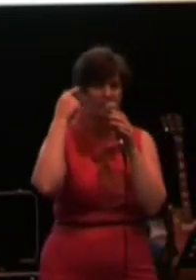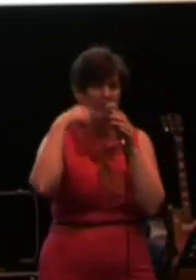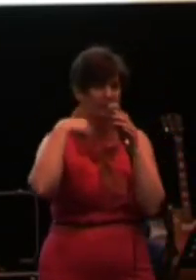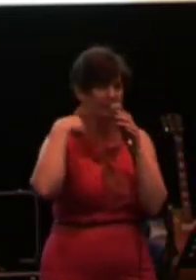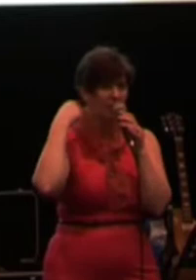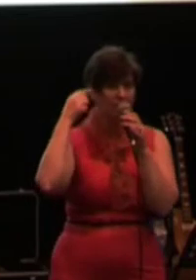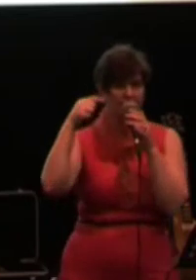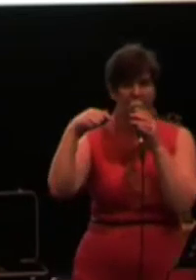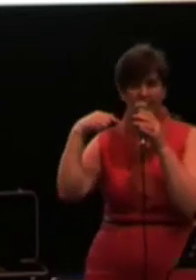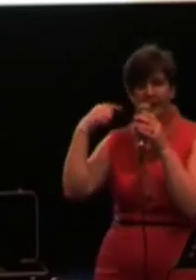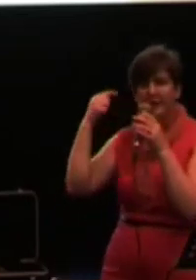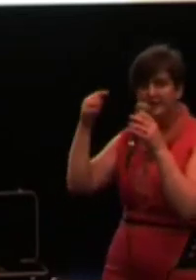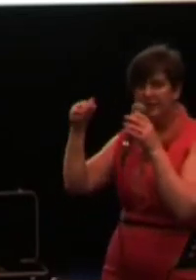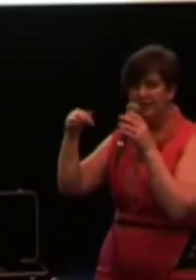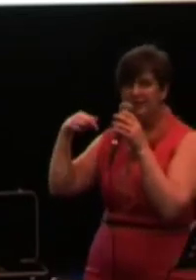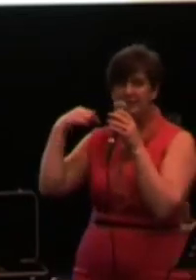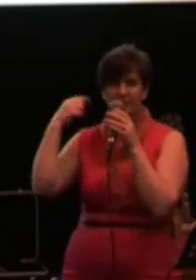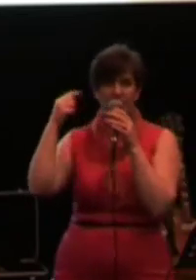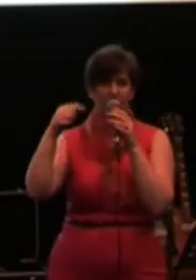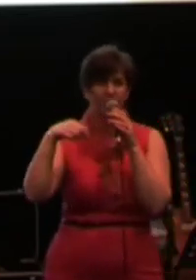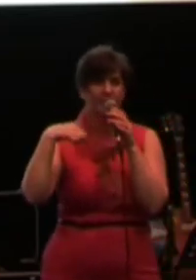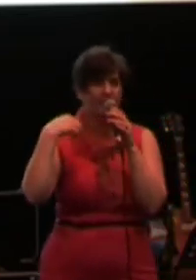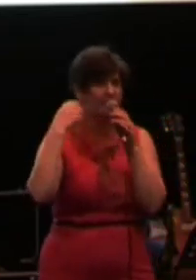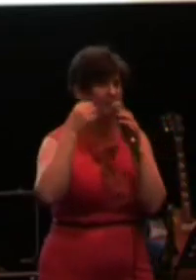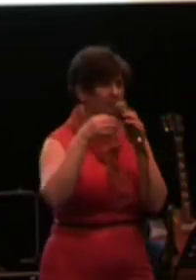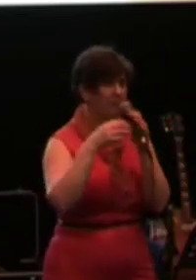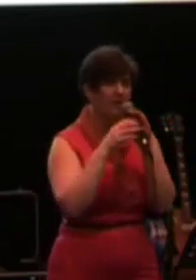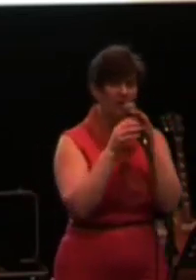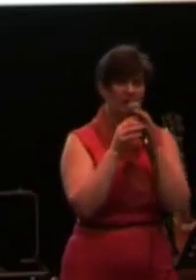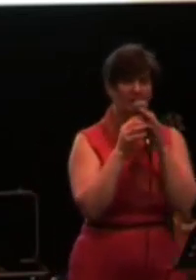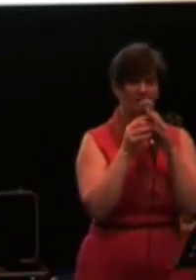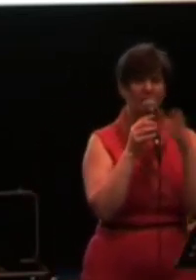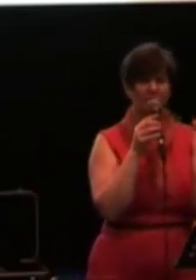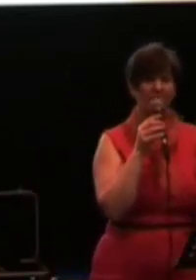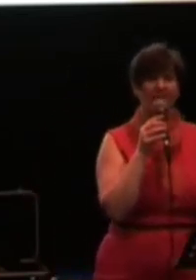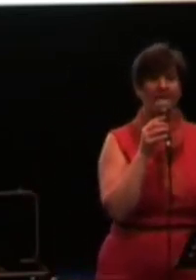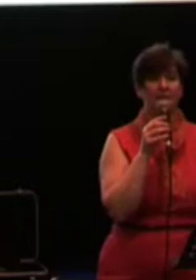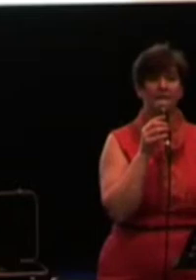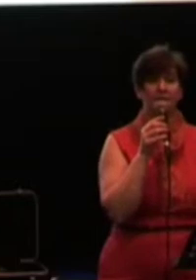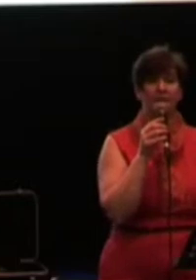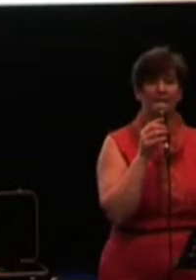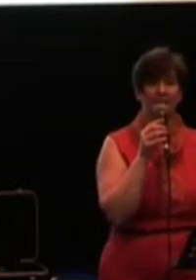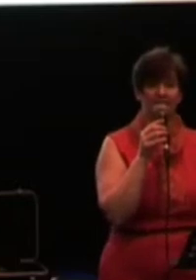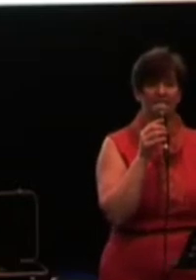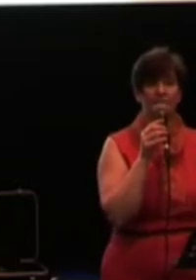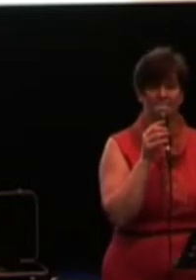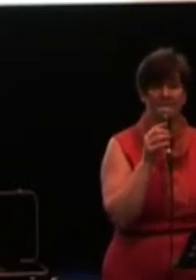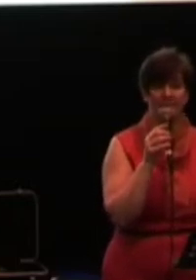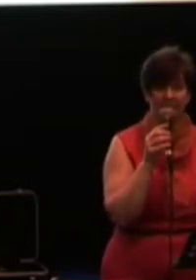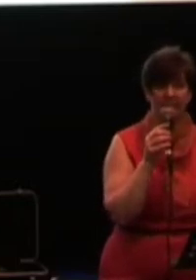mulling over that. She constantly stuck to that scripture. Stuck to it. And it looked like she would end up being